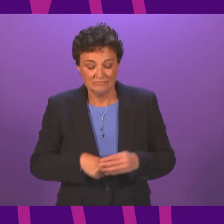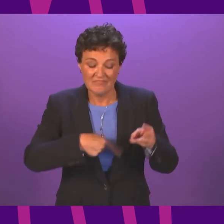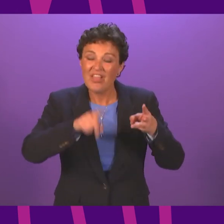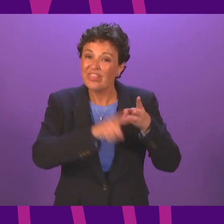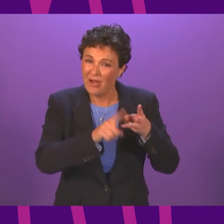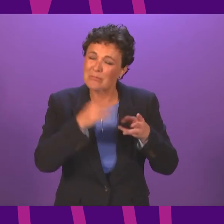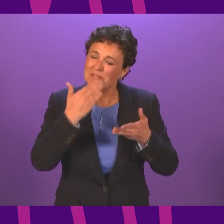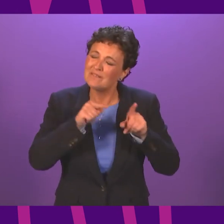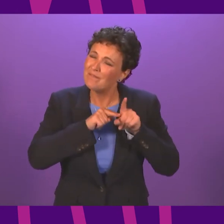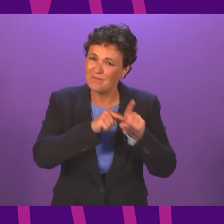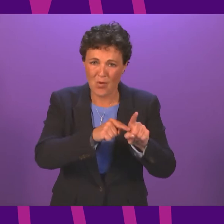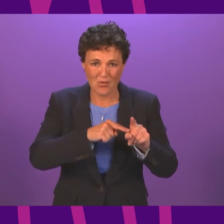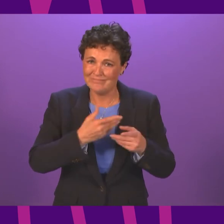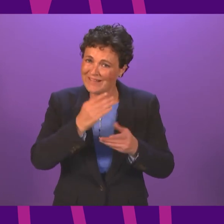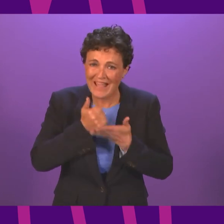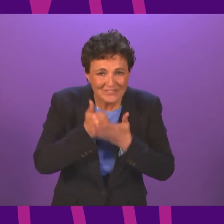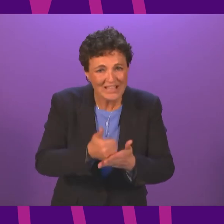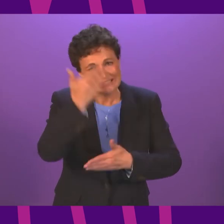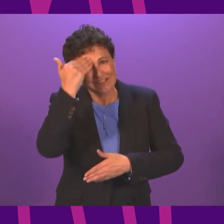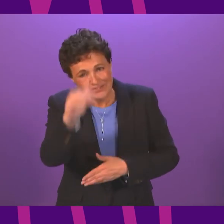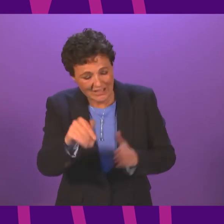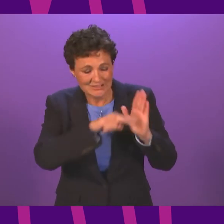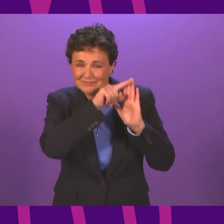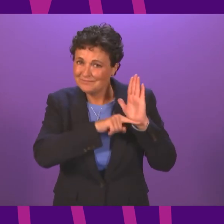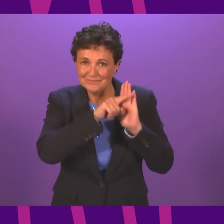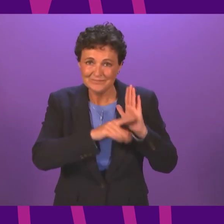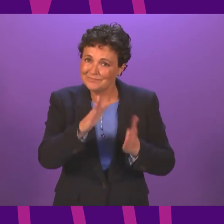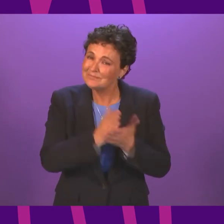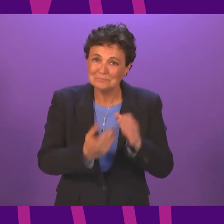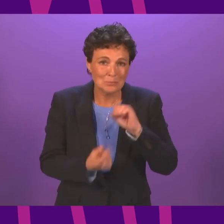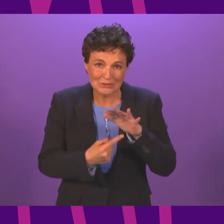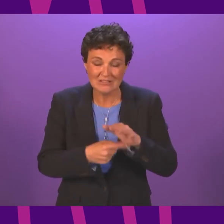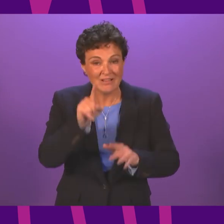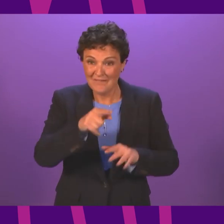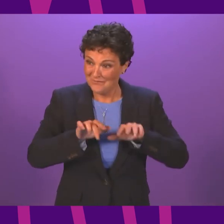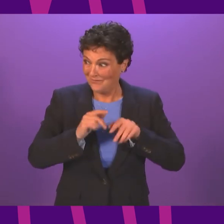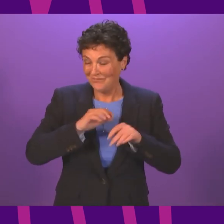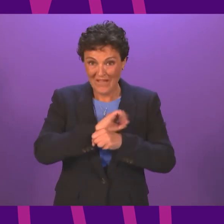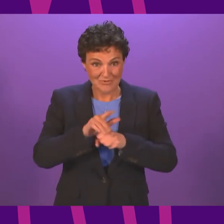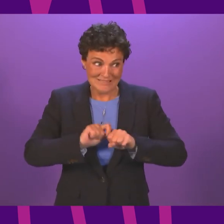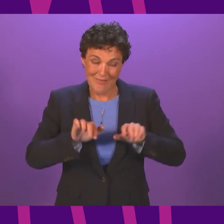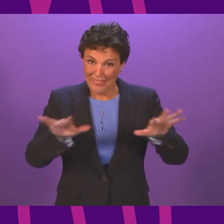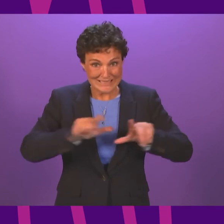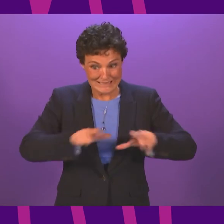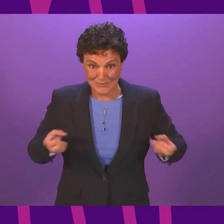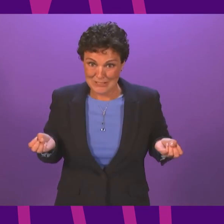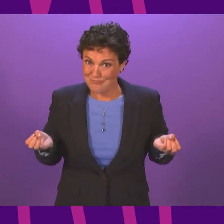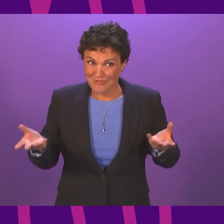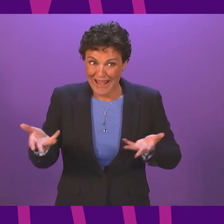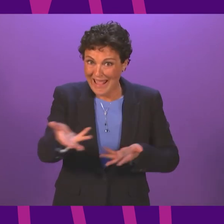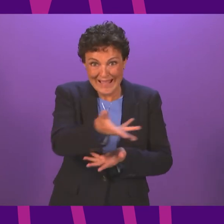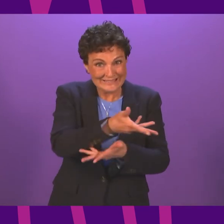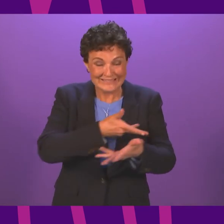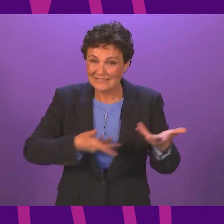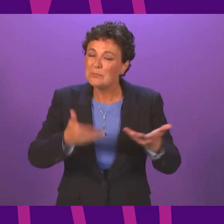advice. This is still really important. The virus is still out there and it is spreading. So please continue to follow